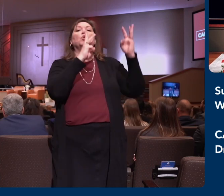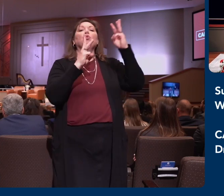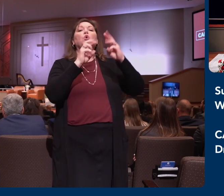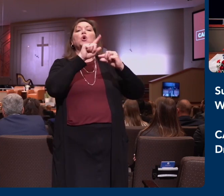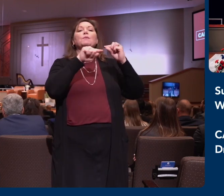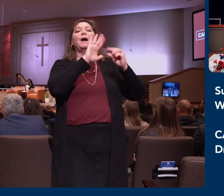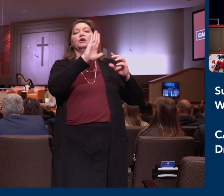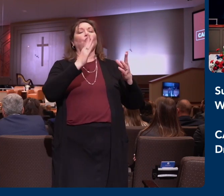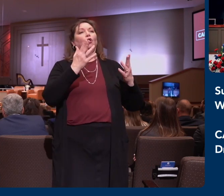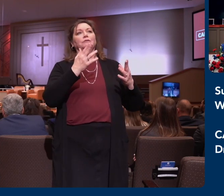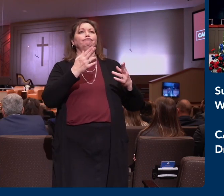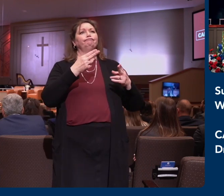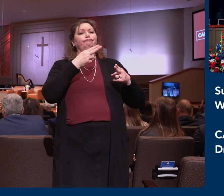are going to get in the way. Anyway,